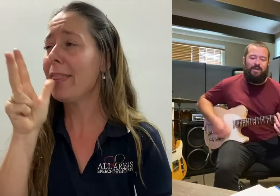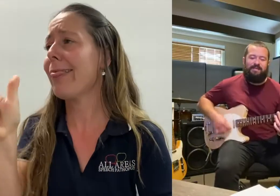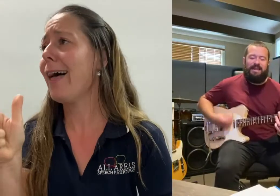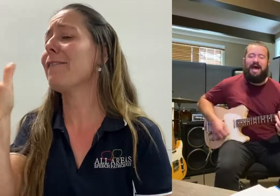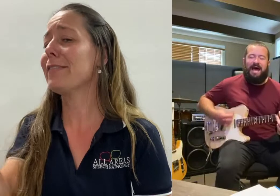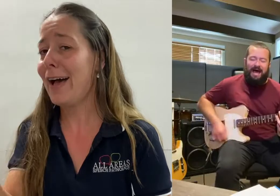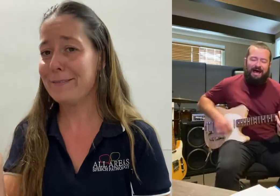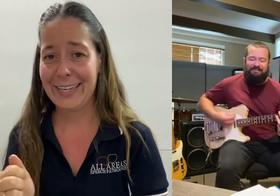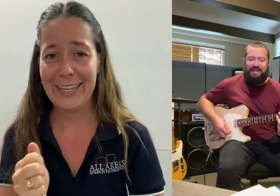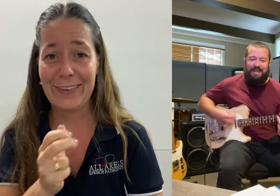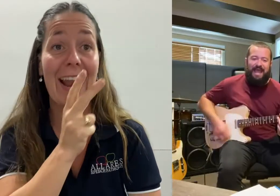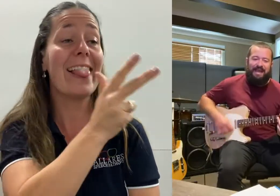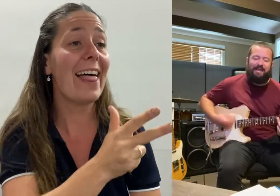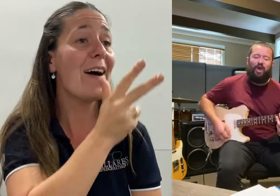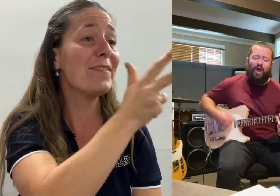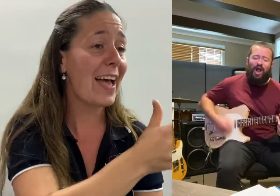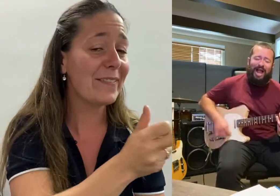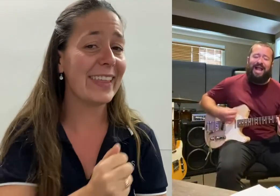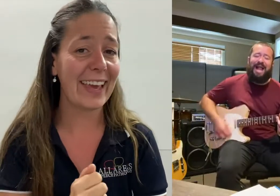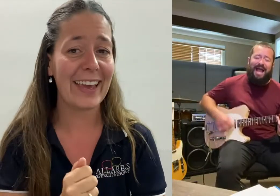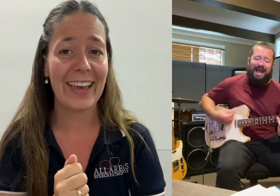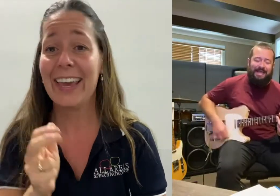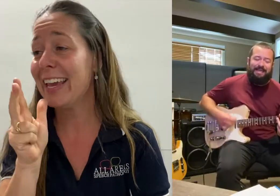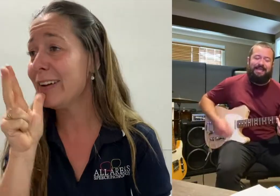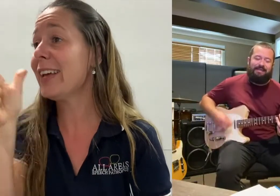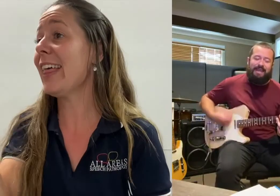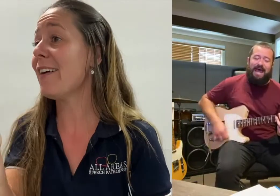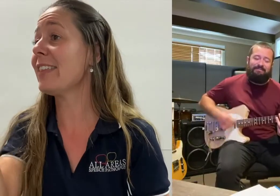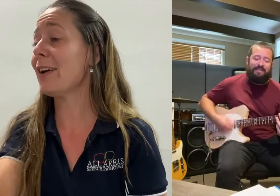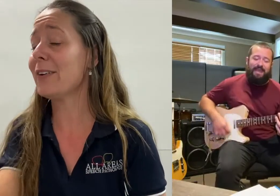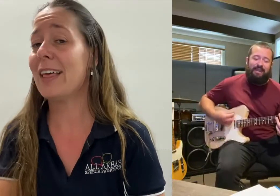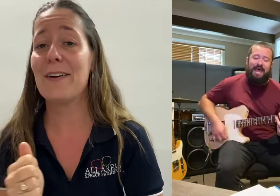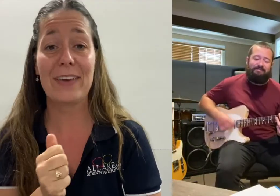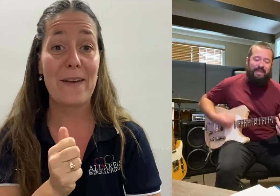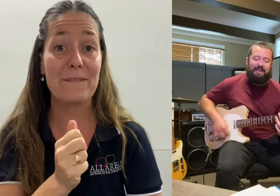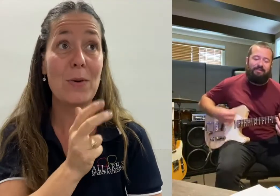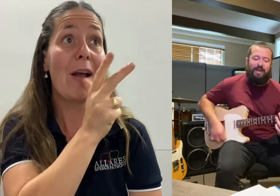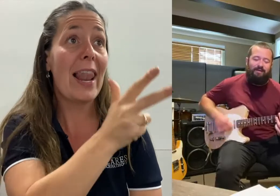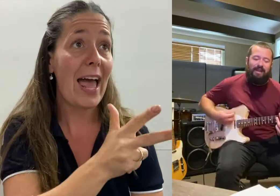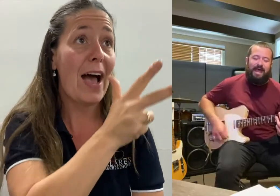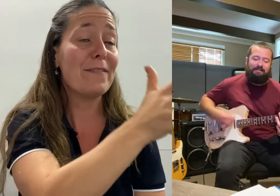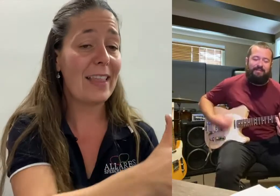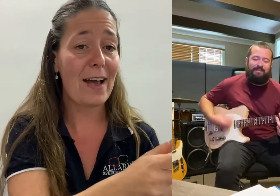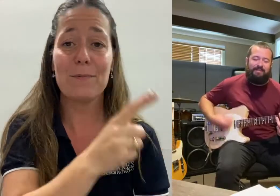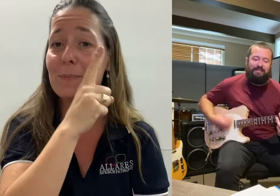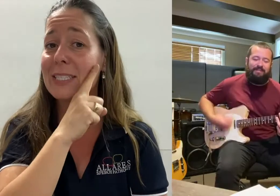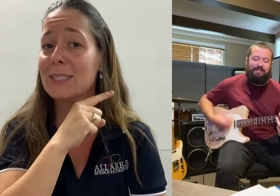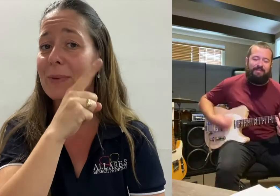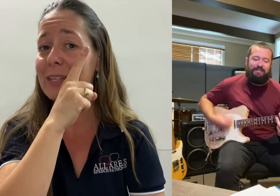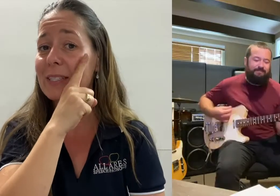With a hop, here and a kookaburra. Here a hop, there a hop, everywhere a hop, This little